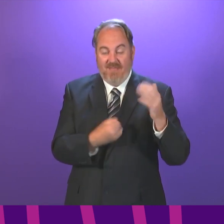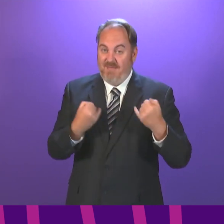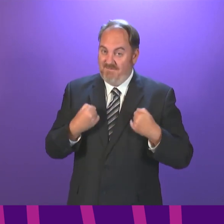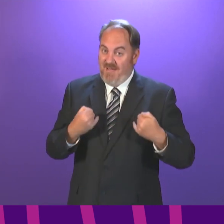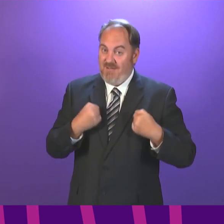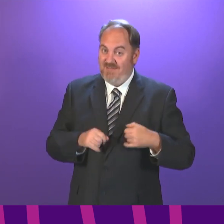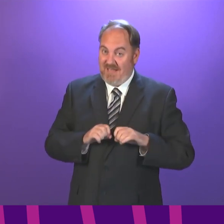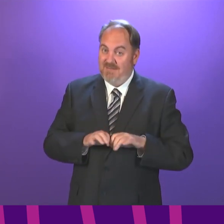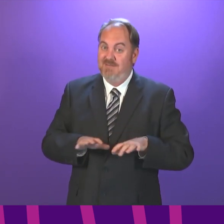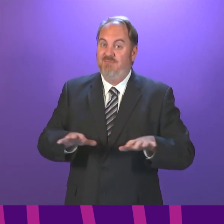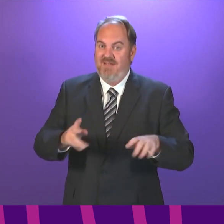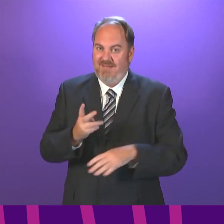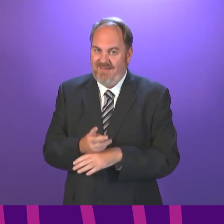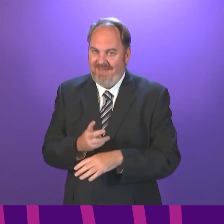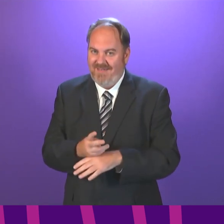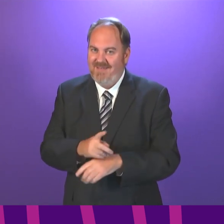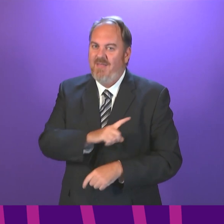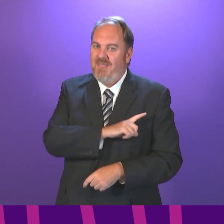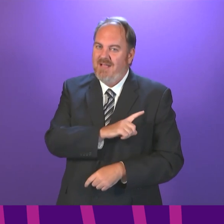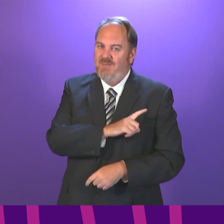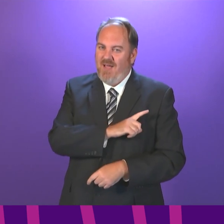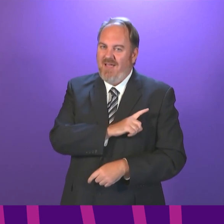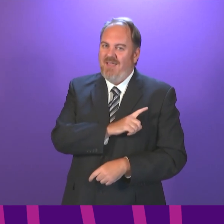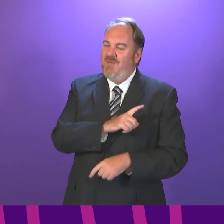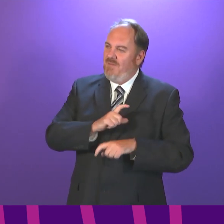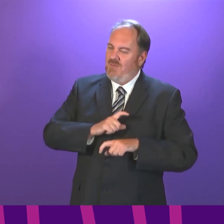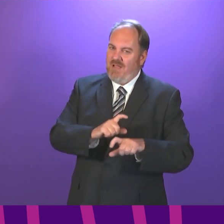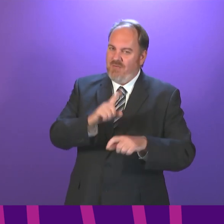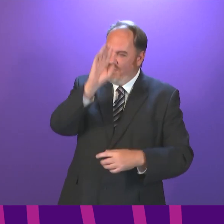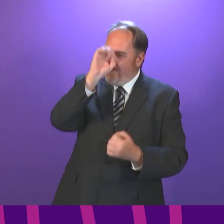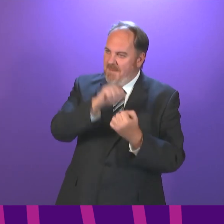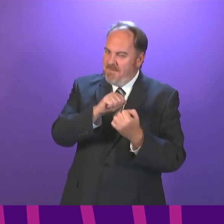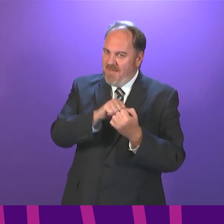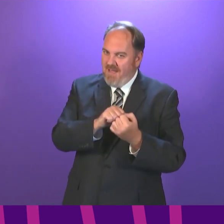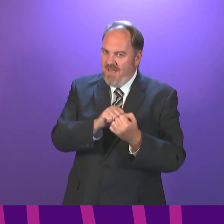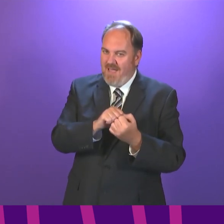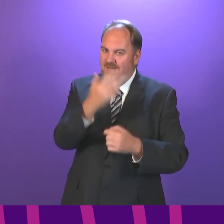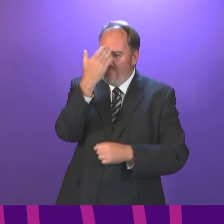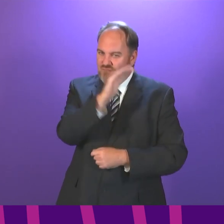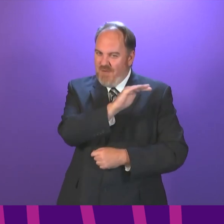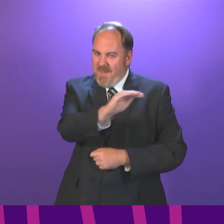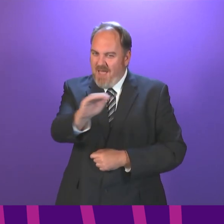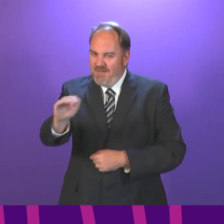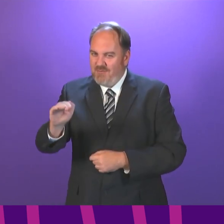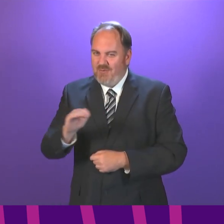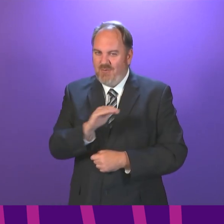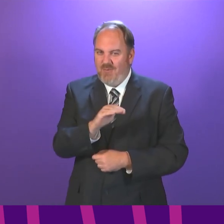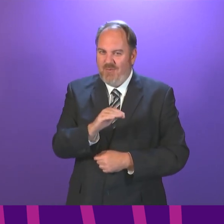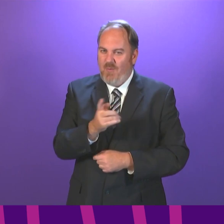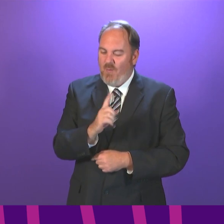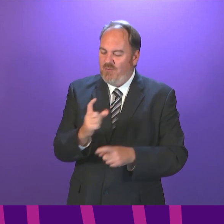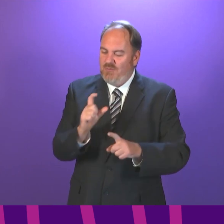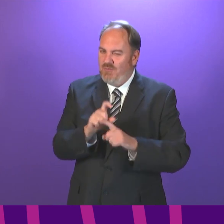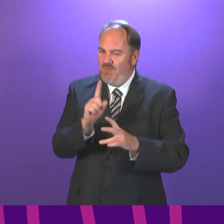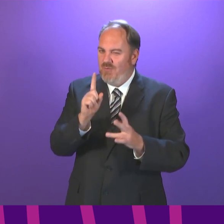even more important for us to remember the basic actions that can reduce risk. I want to end by stressing again what all of us